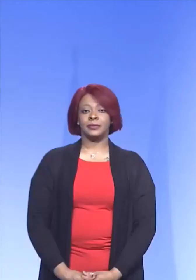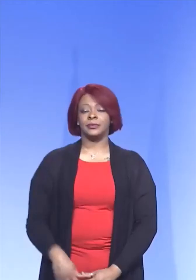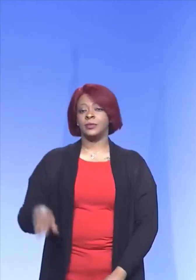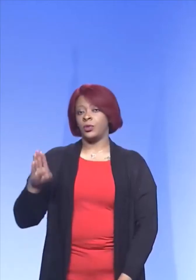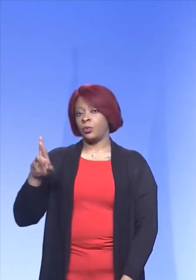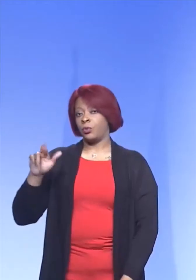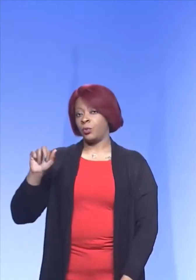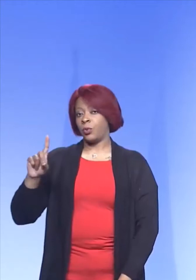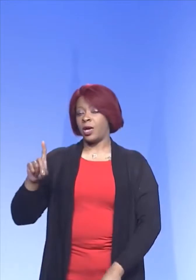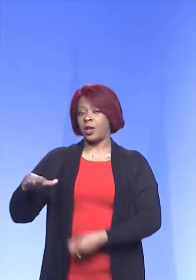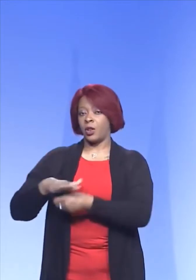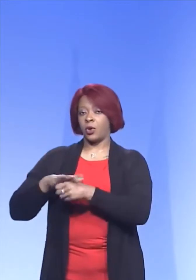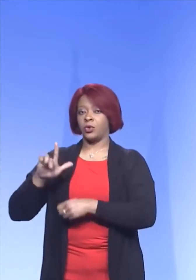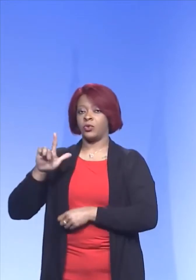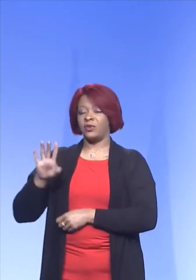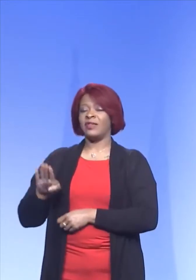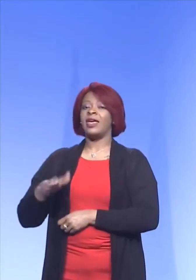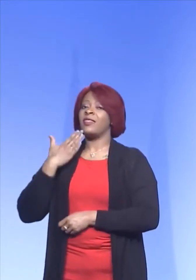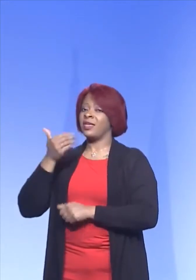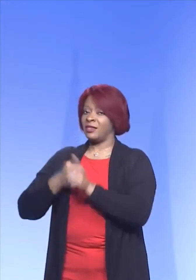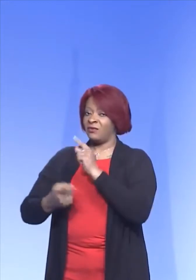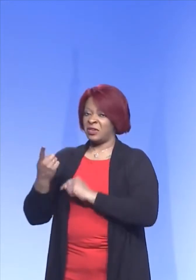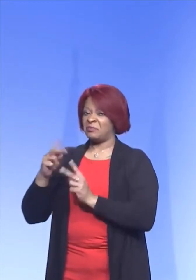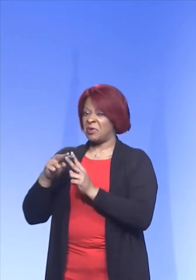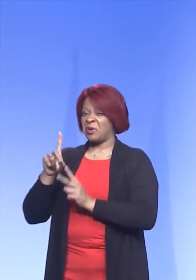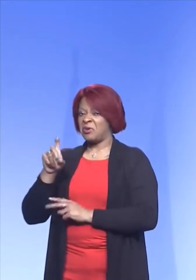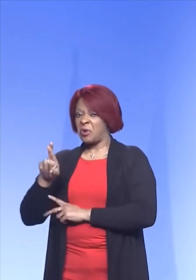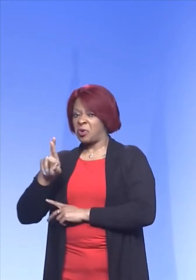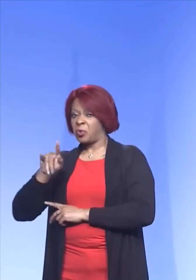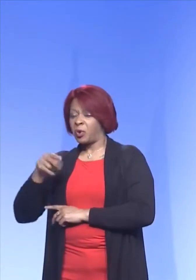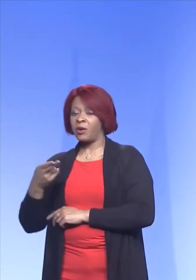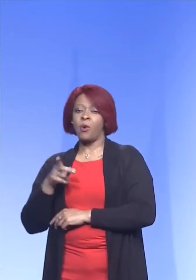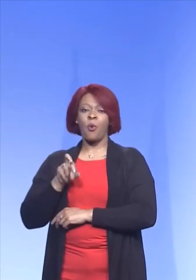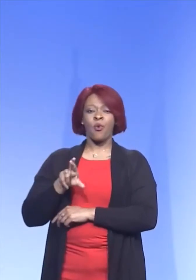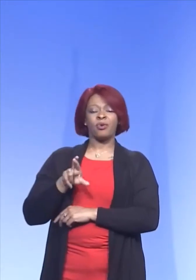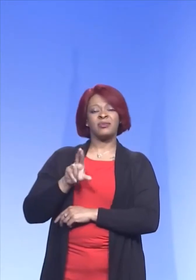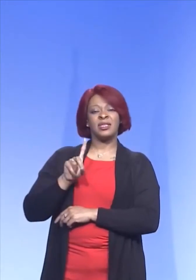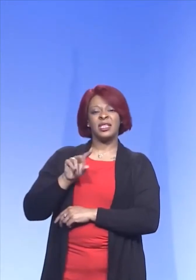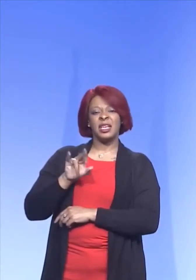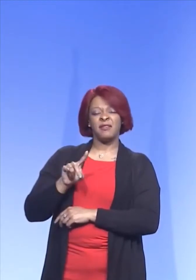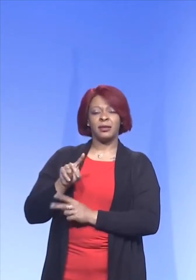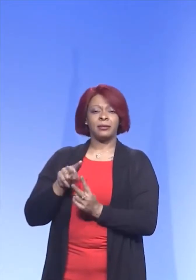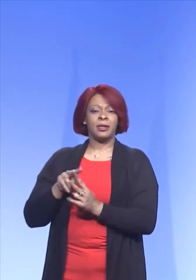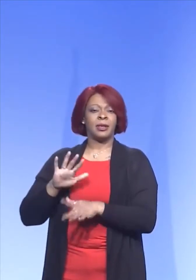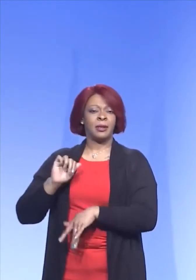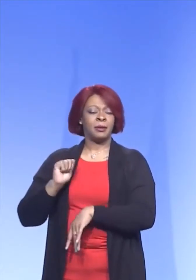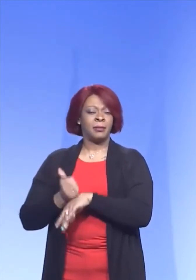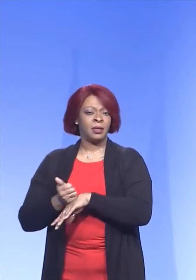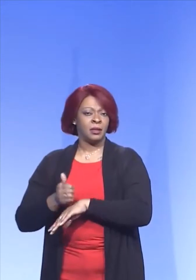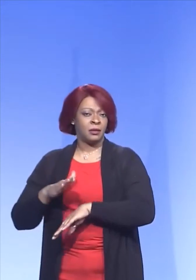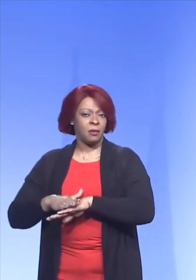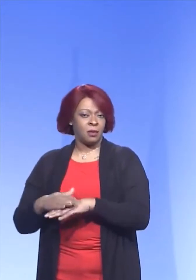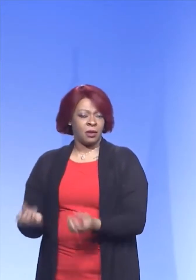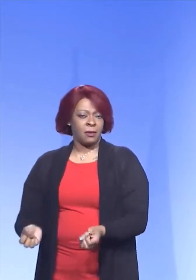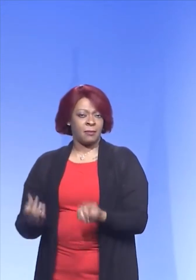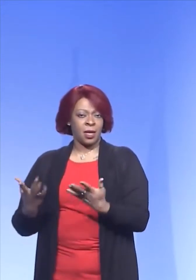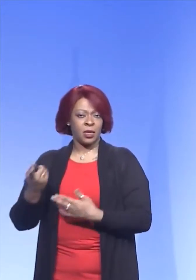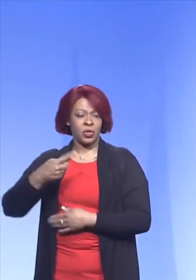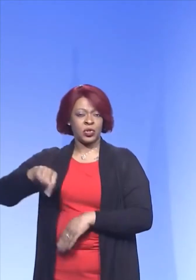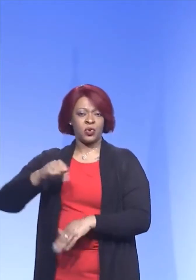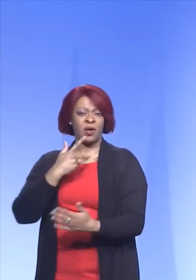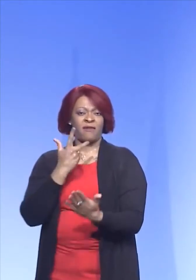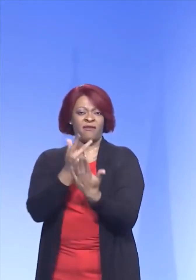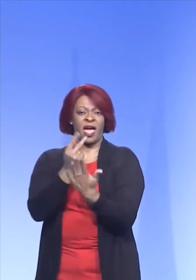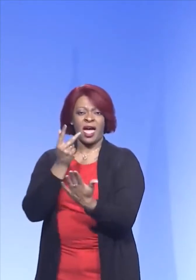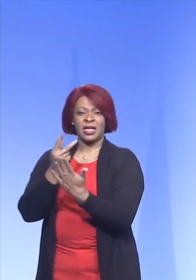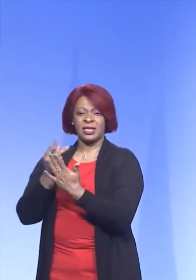Thanks, everyone. Good afternoon. This could go to either Dr. Randolph or David. Just based on the amount you all have vaccinated